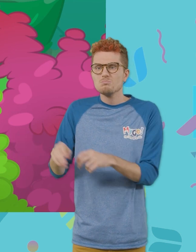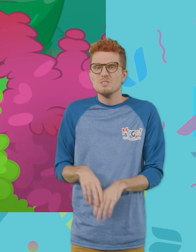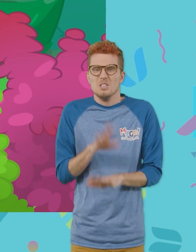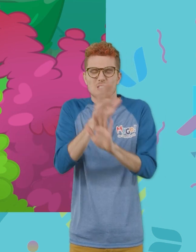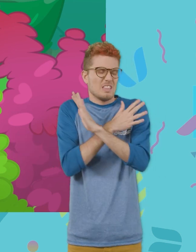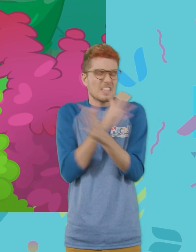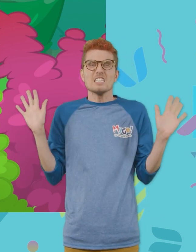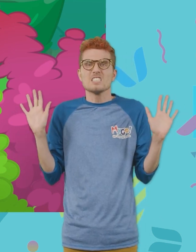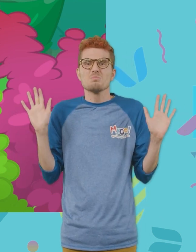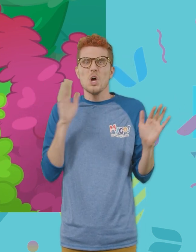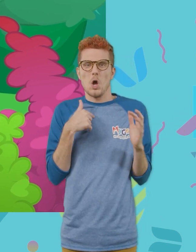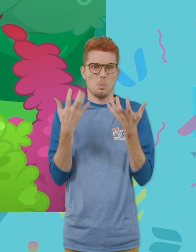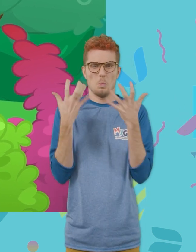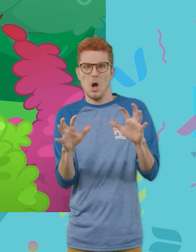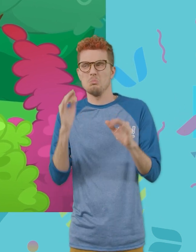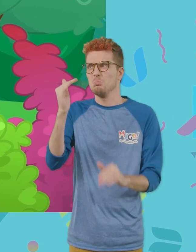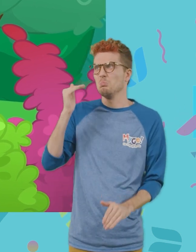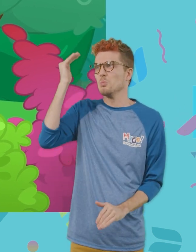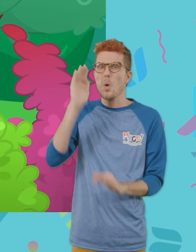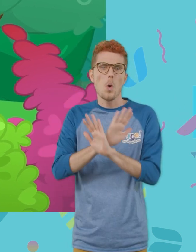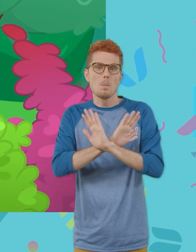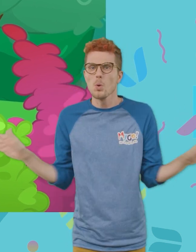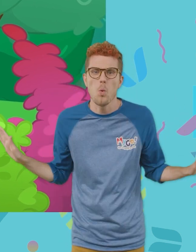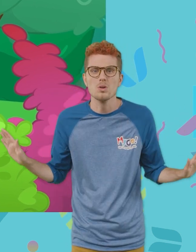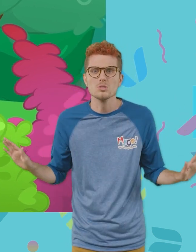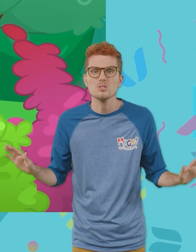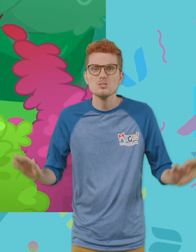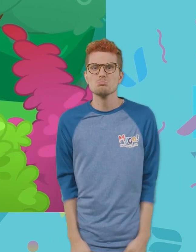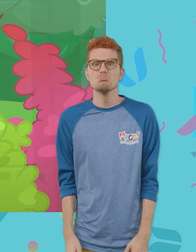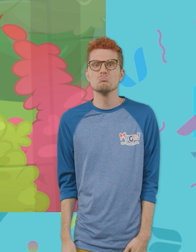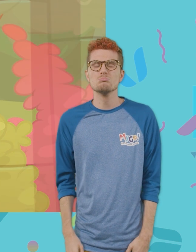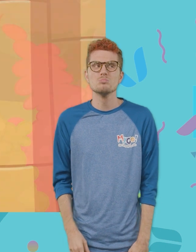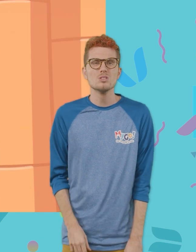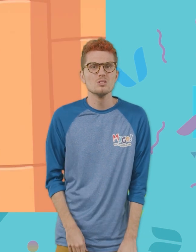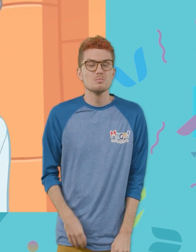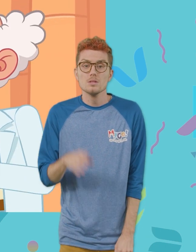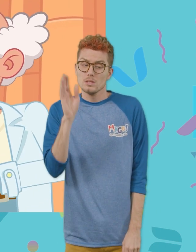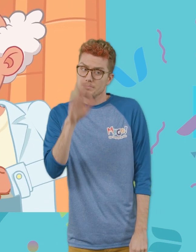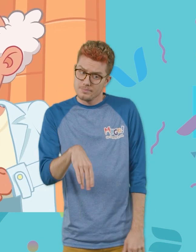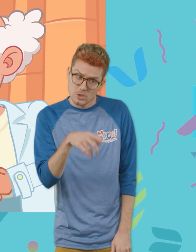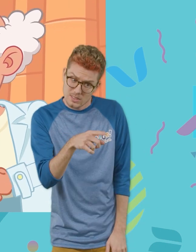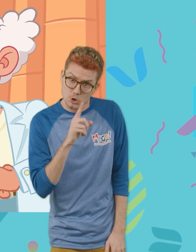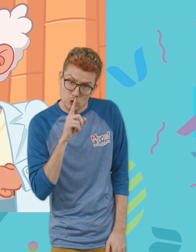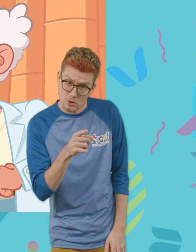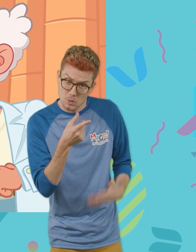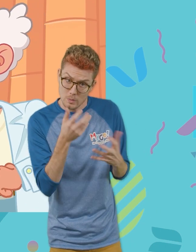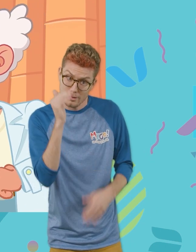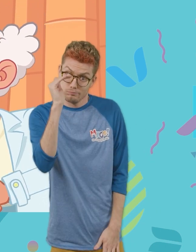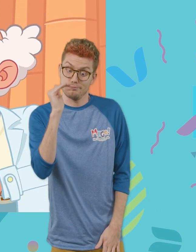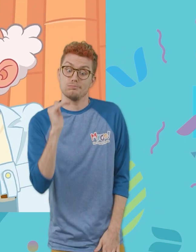That's it! I don't want to be a grown up anymore! Are you sure you want to be a little kid